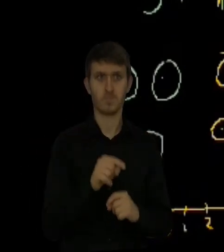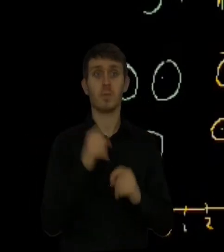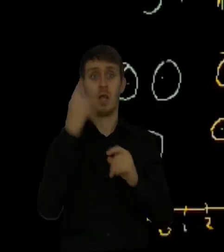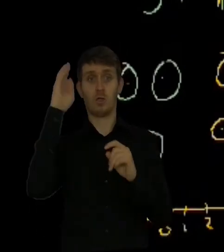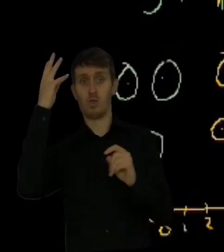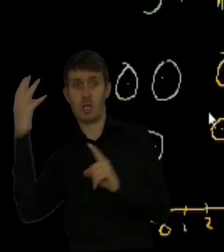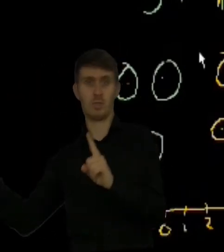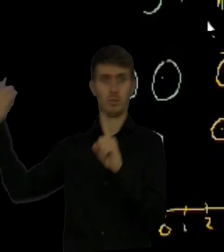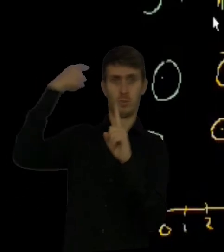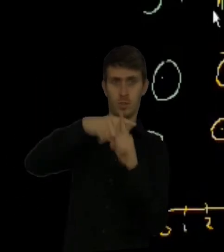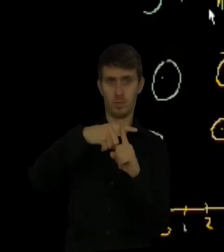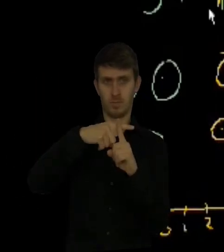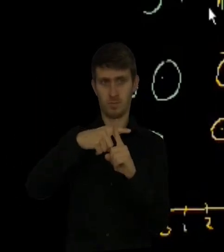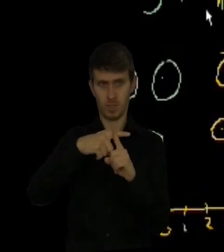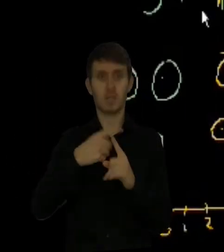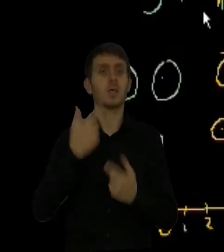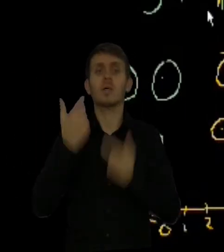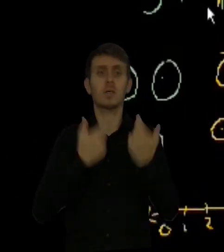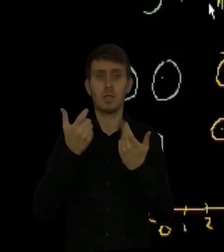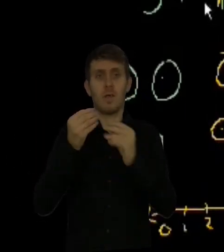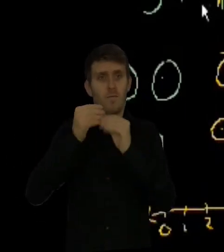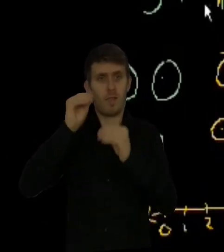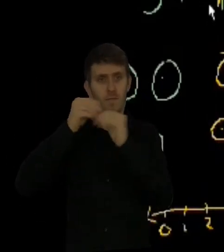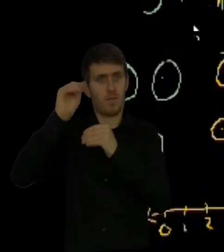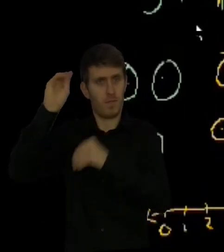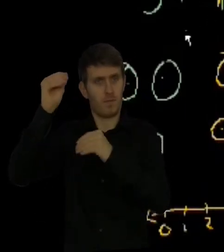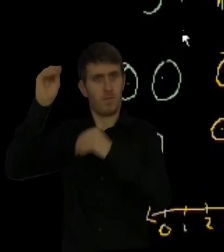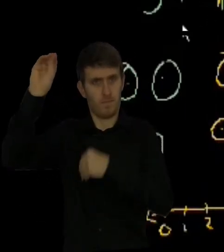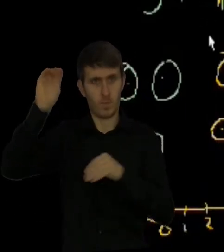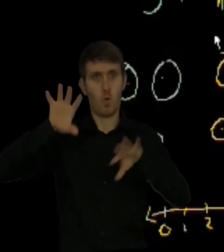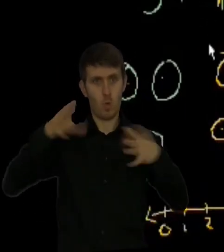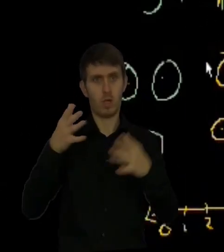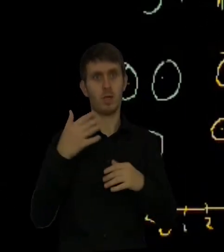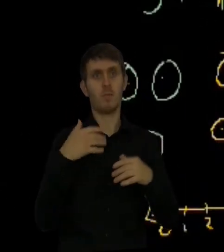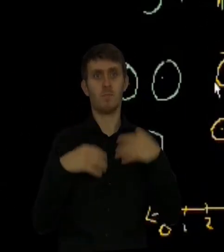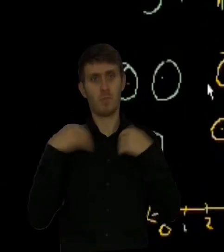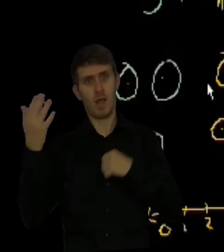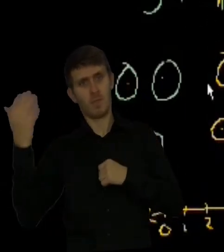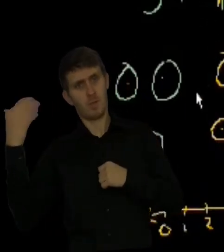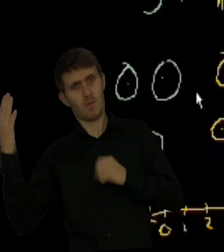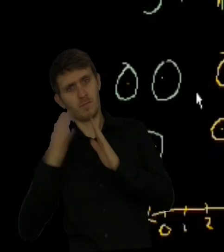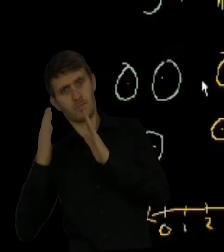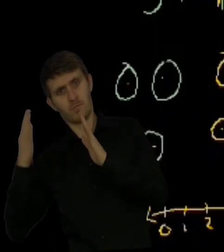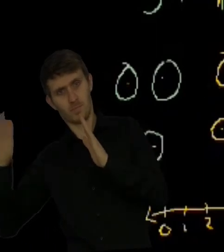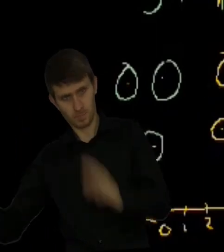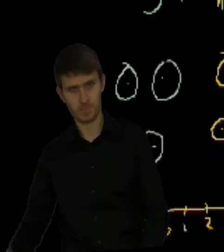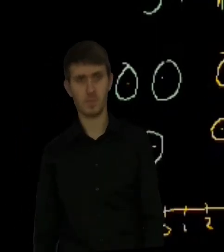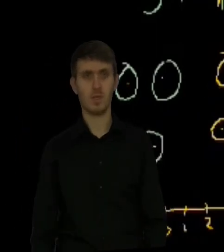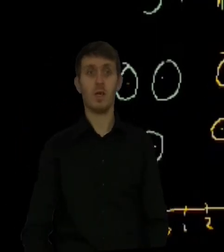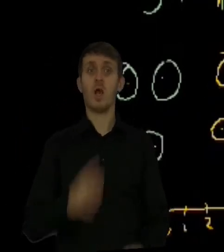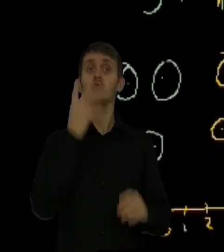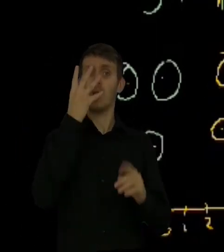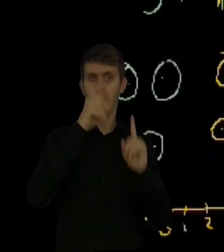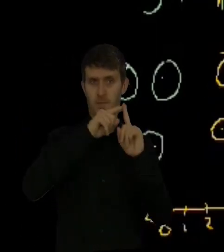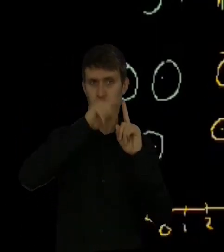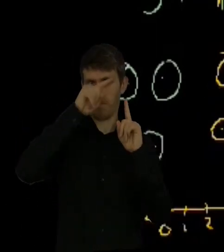3 here. And we're going to add 4 to that 3. So all we do is we go up the number line, or we go to the right on the number line, 4 more.